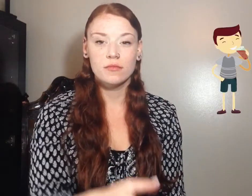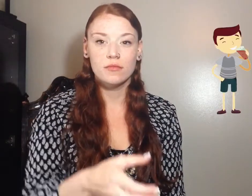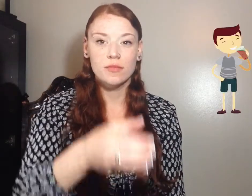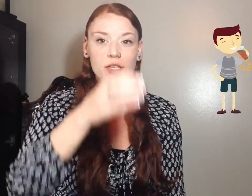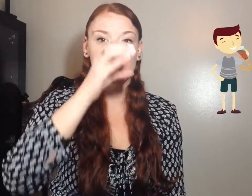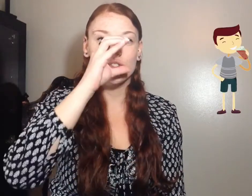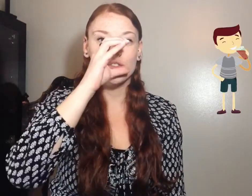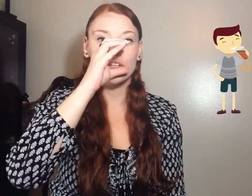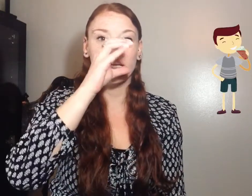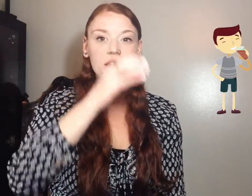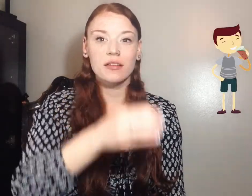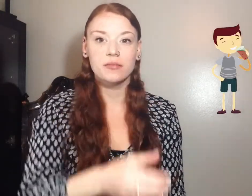Drink.